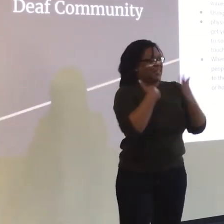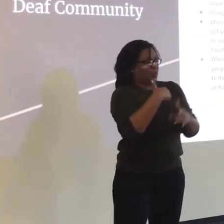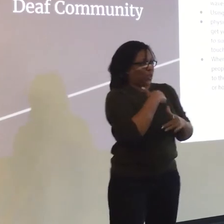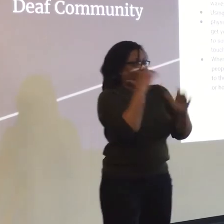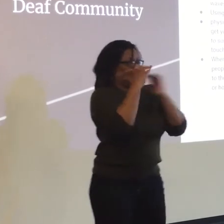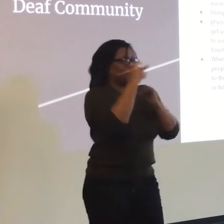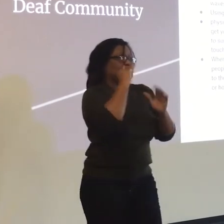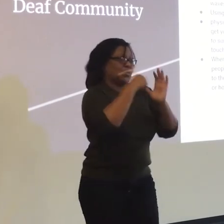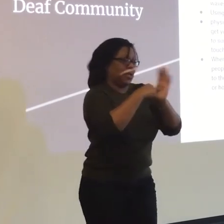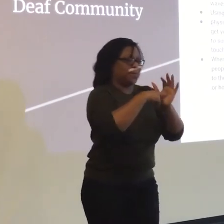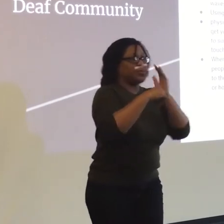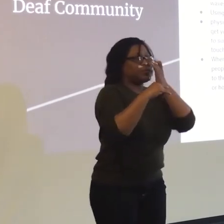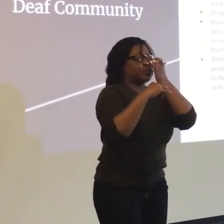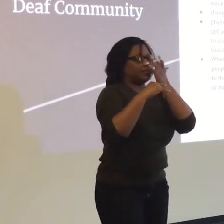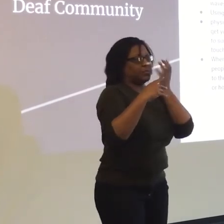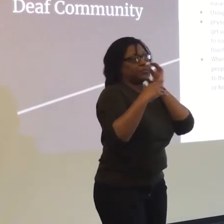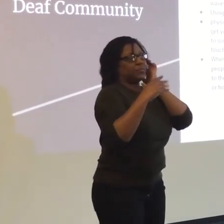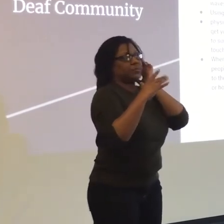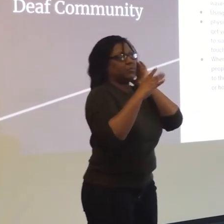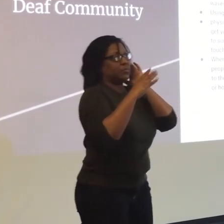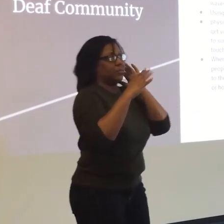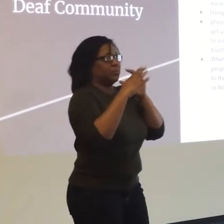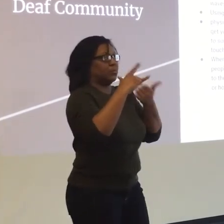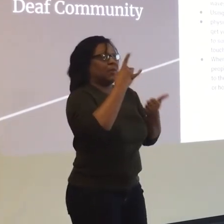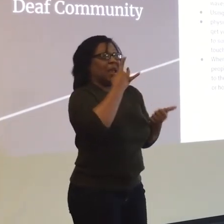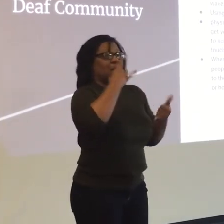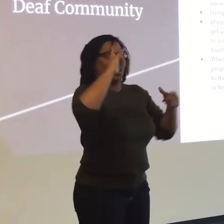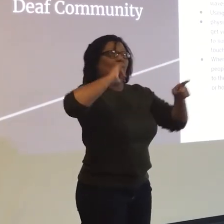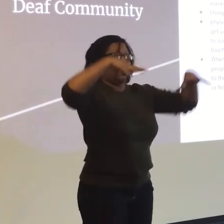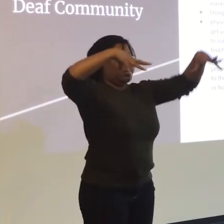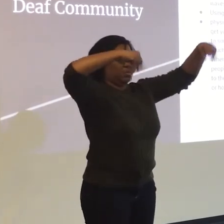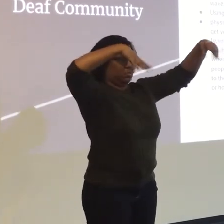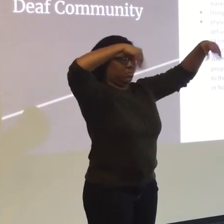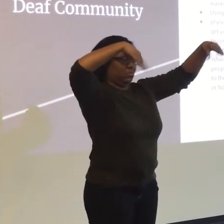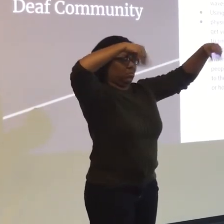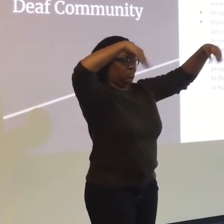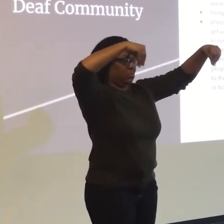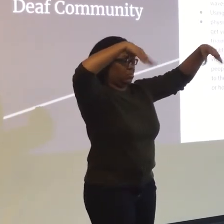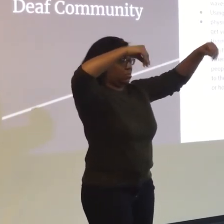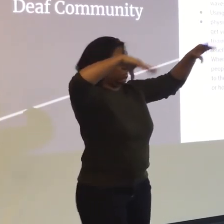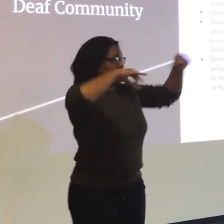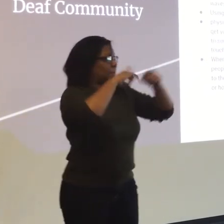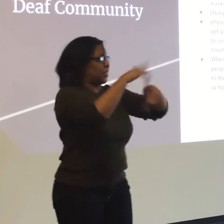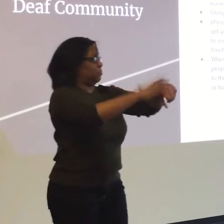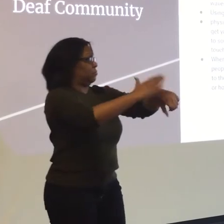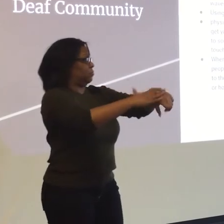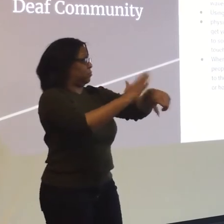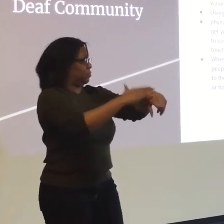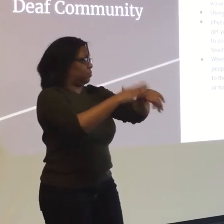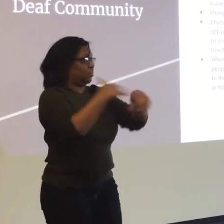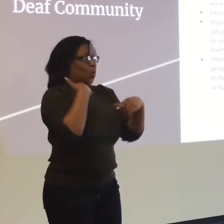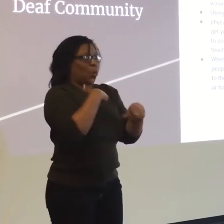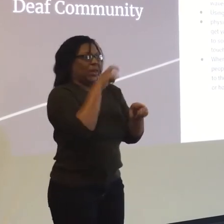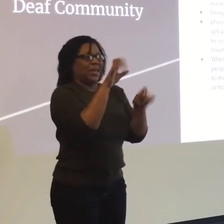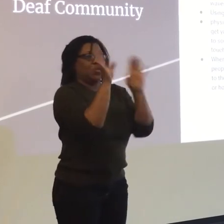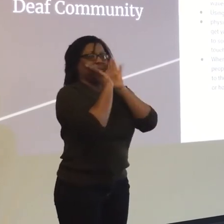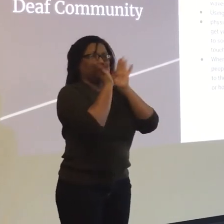You're me. So these are another few ways in which we communicate. Fleshing the lights on and off.